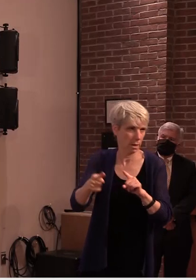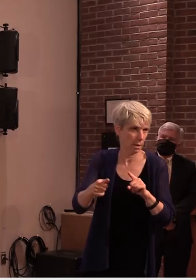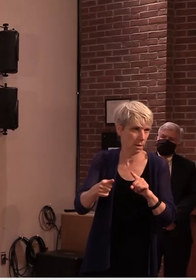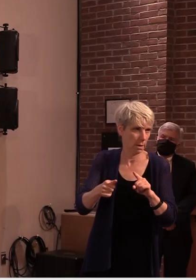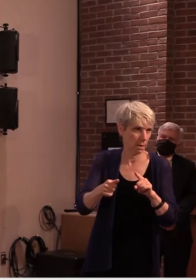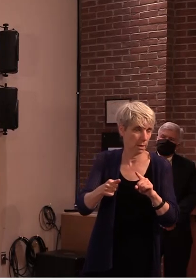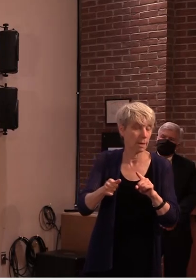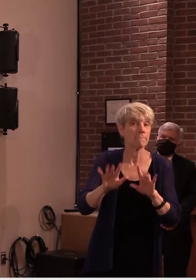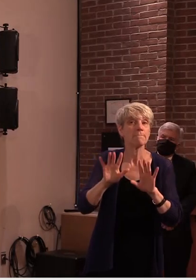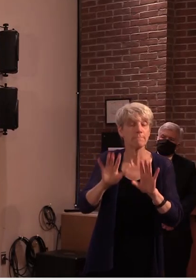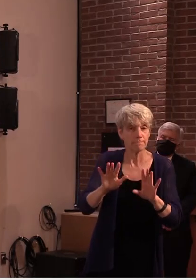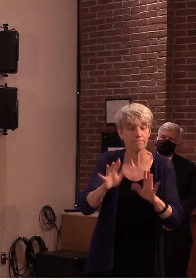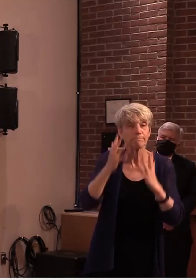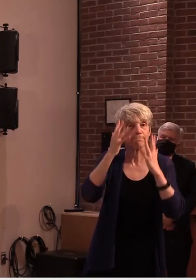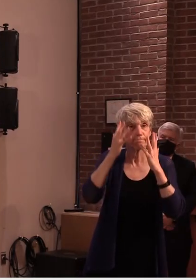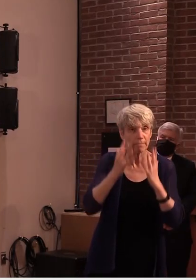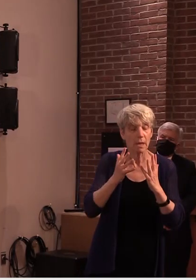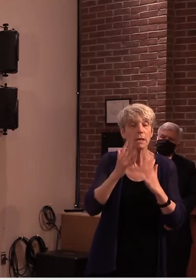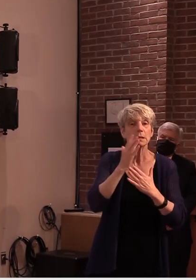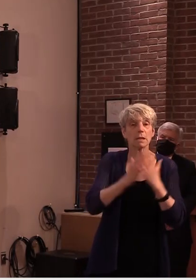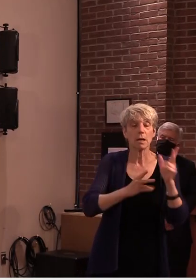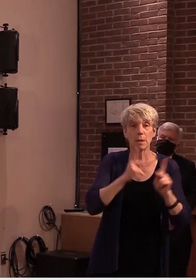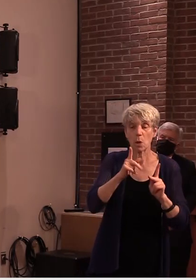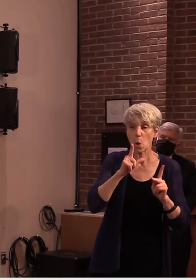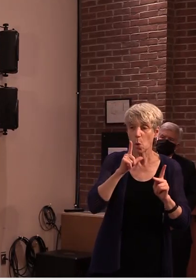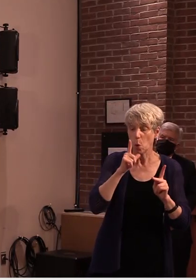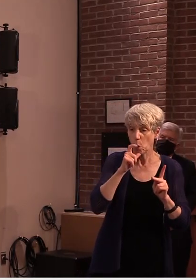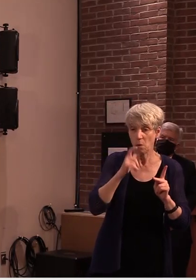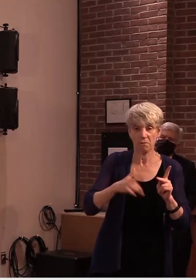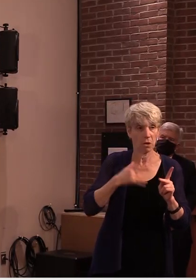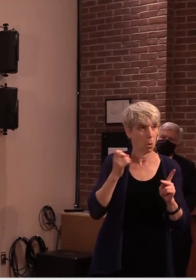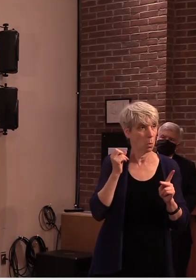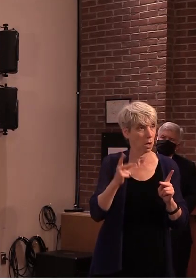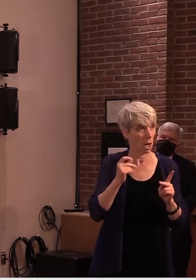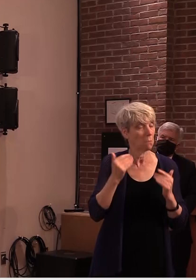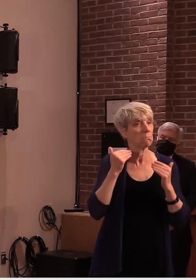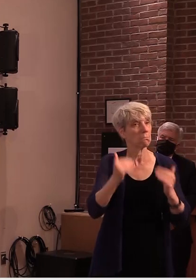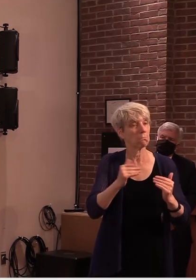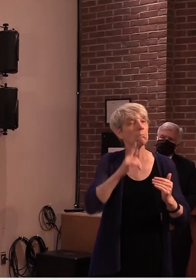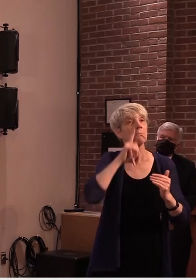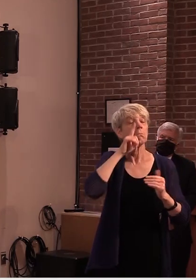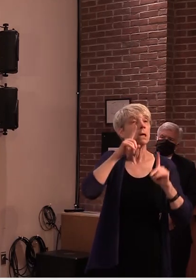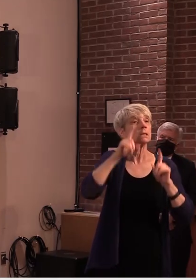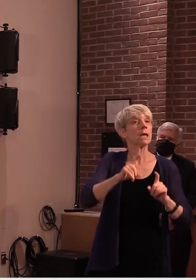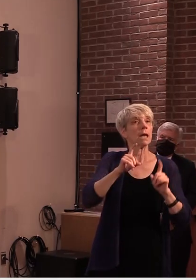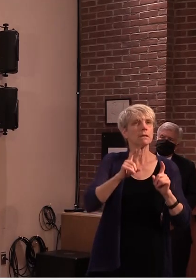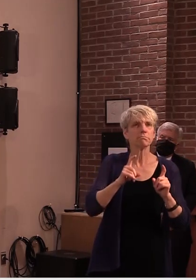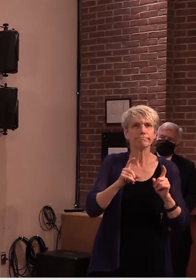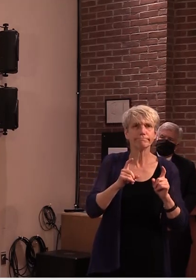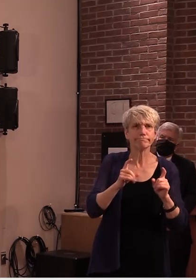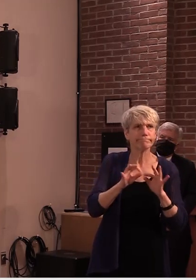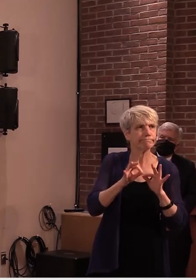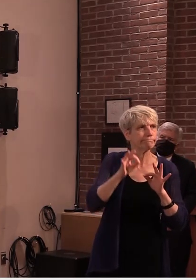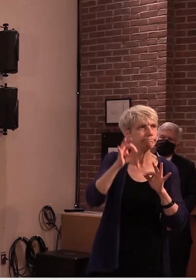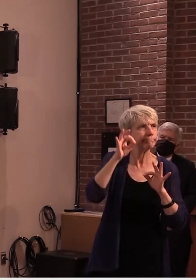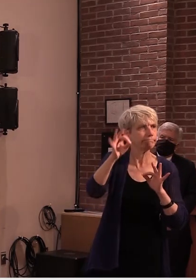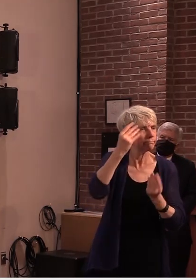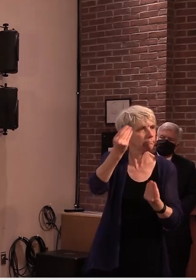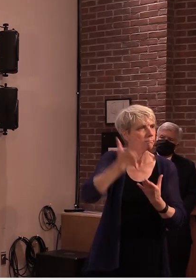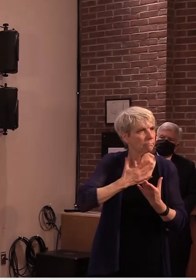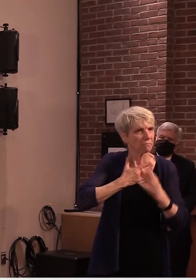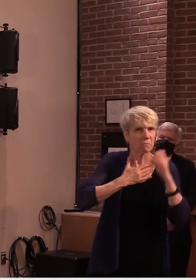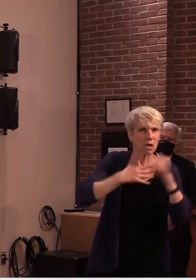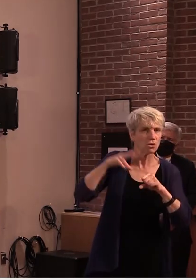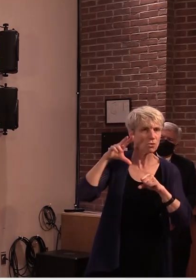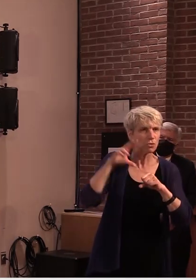are getting tested who are without symptoms may be experiencing delayed turnaround times for these